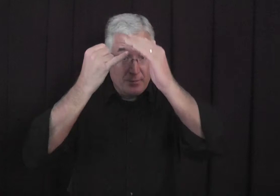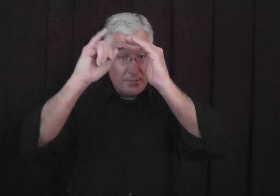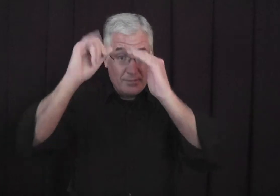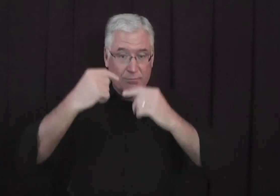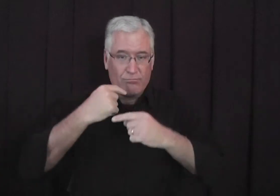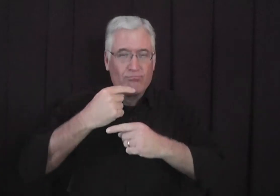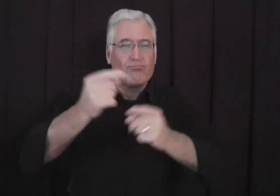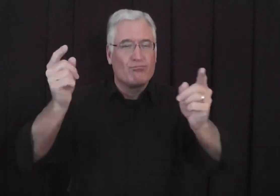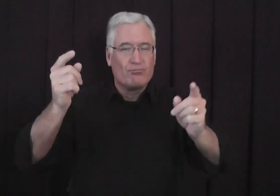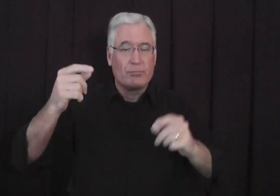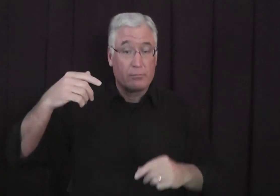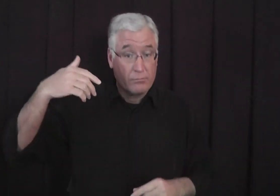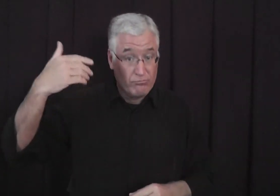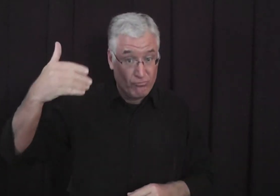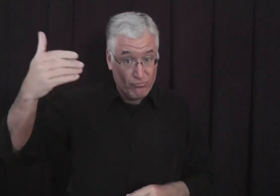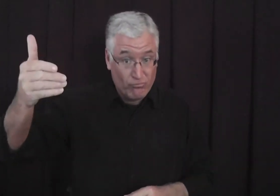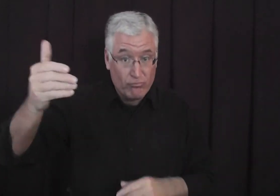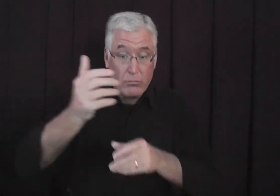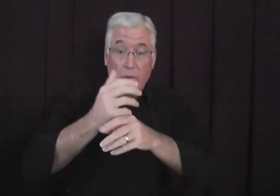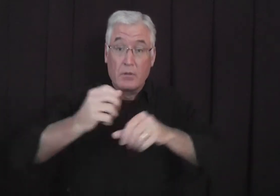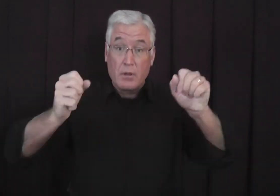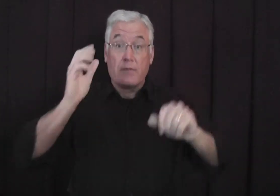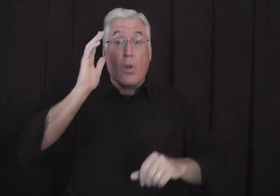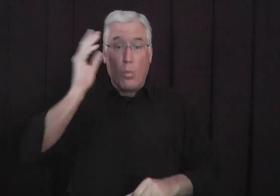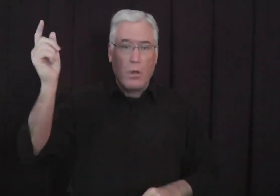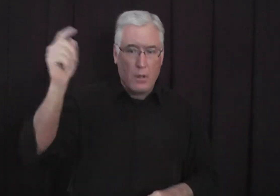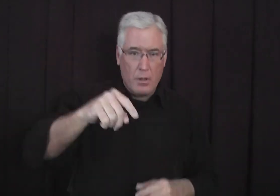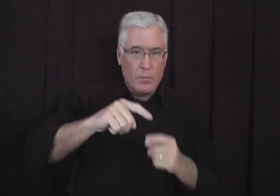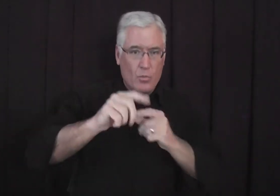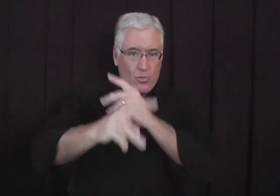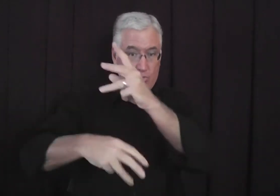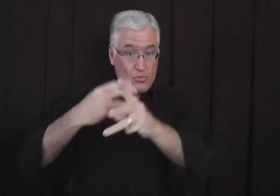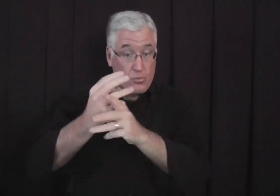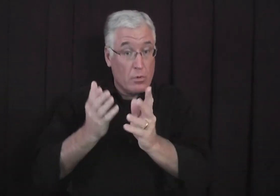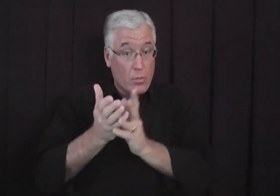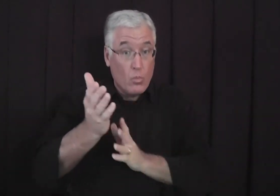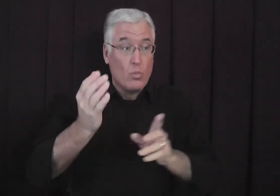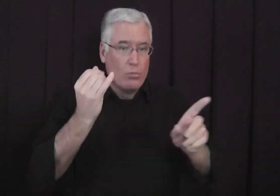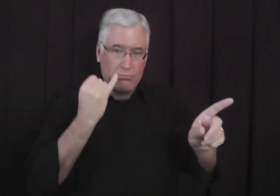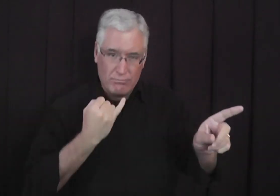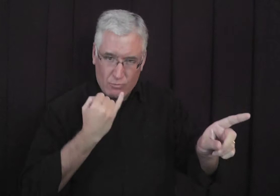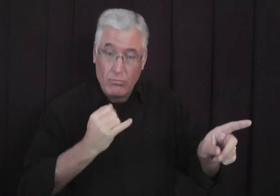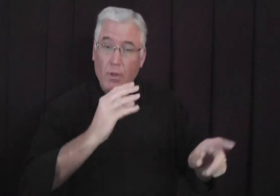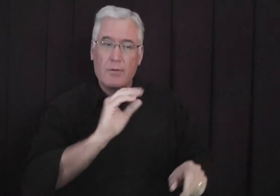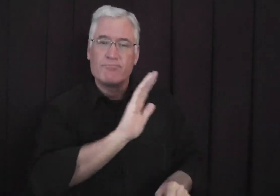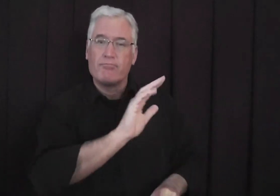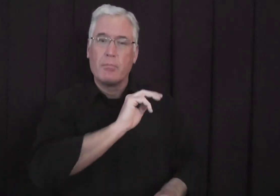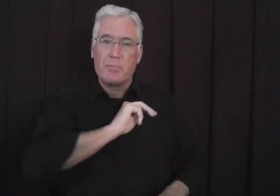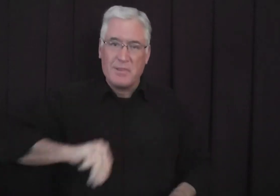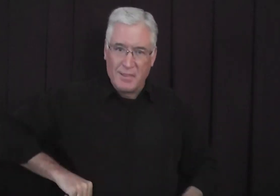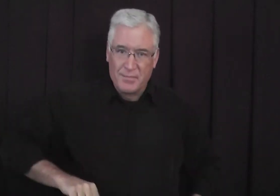Isaiah, he pronounced from time to time that salvation would come to the world through Israel and their Messiah.